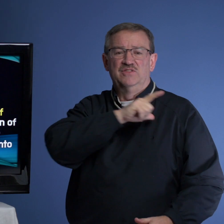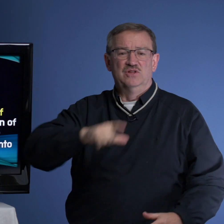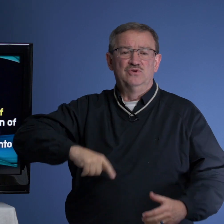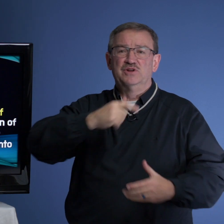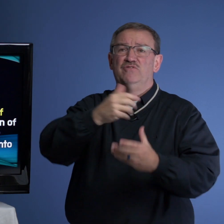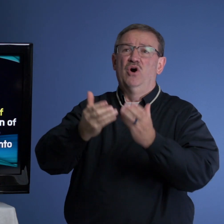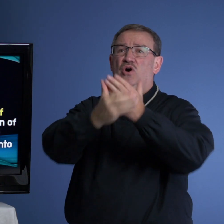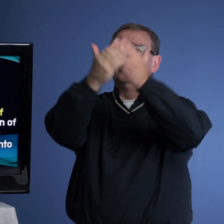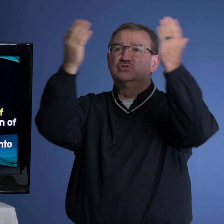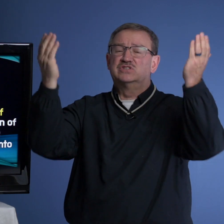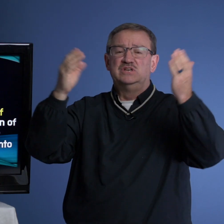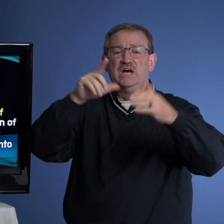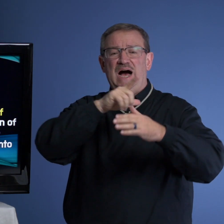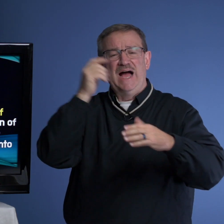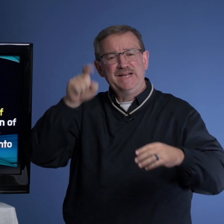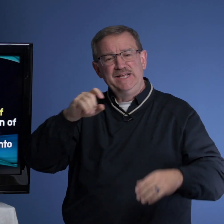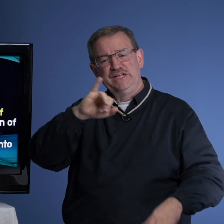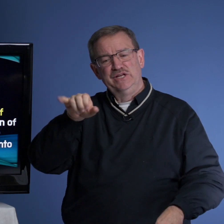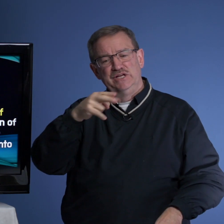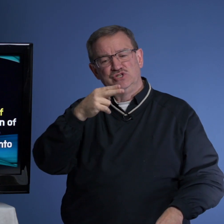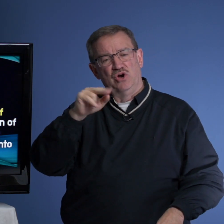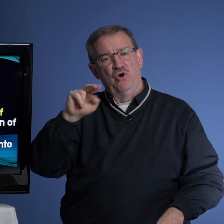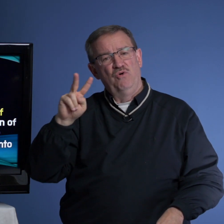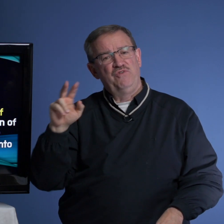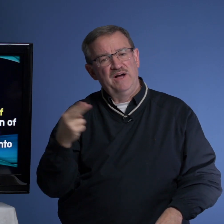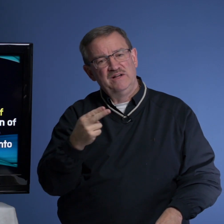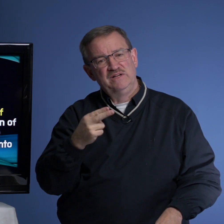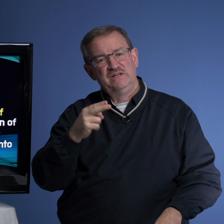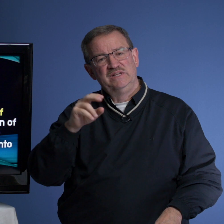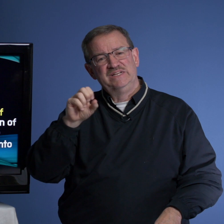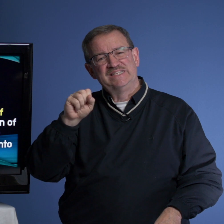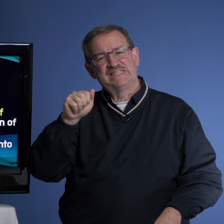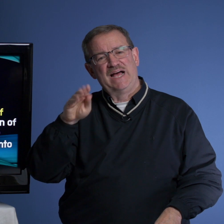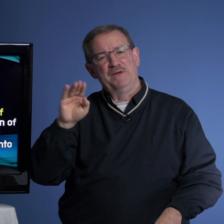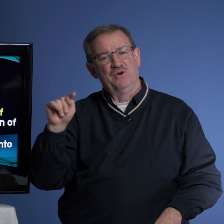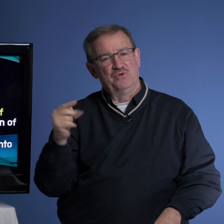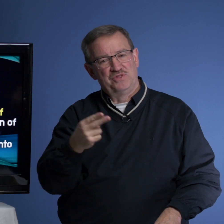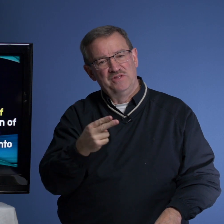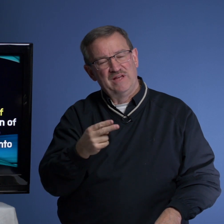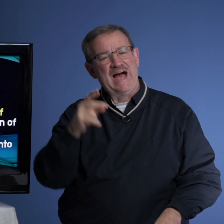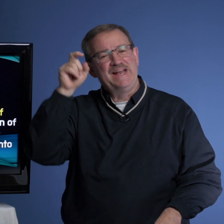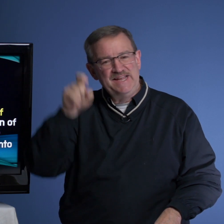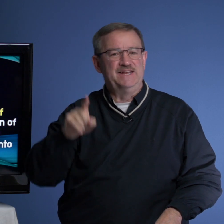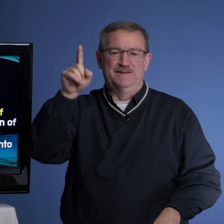the Lord of hosts. I need Jehovah Sabaoth. I need him.